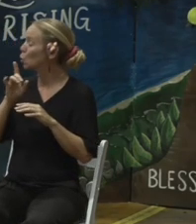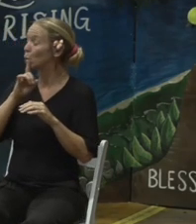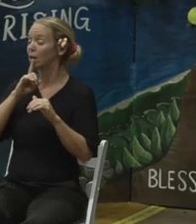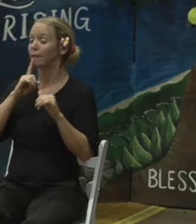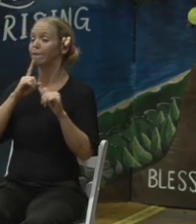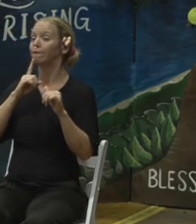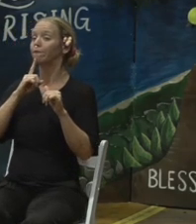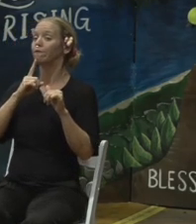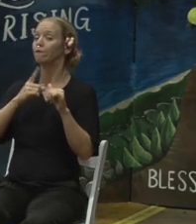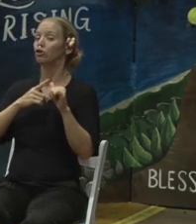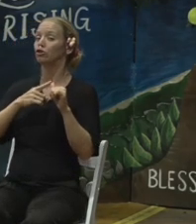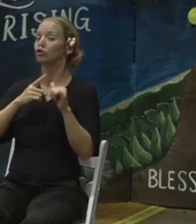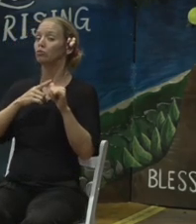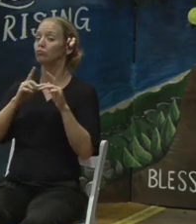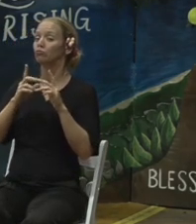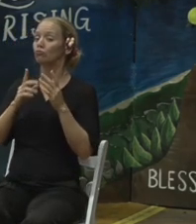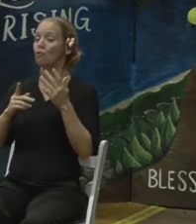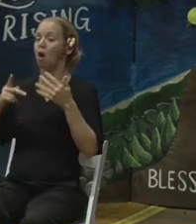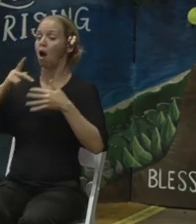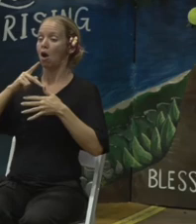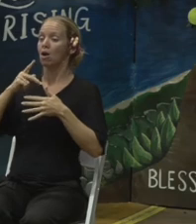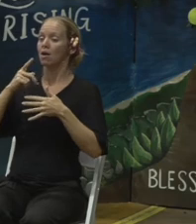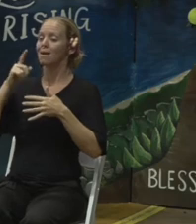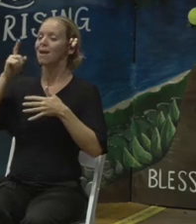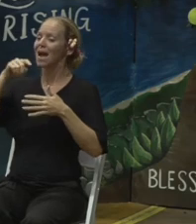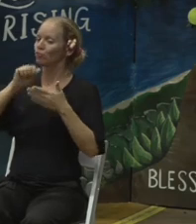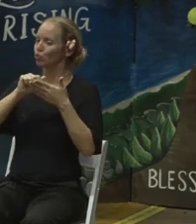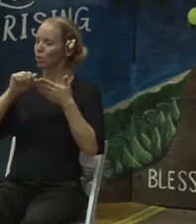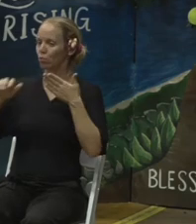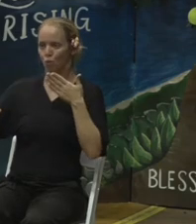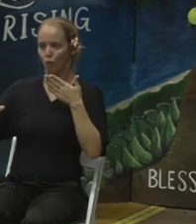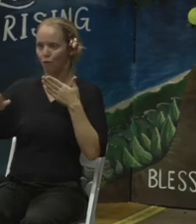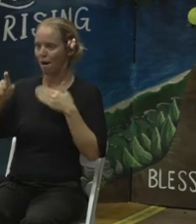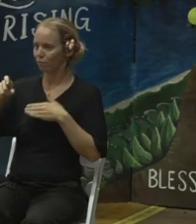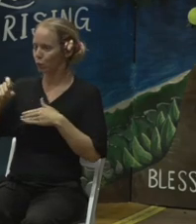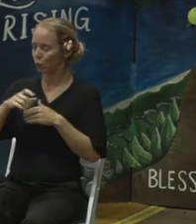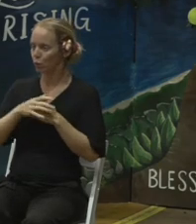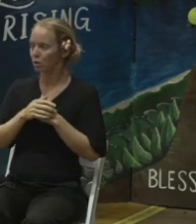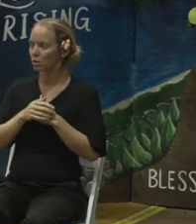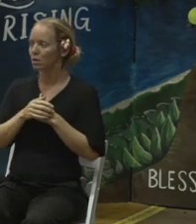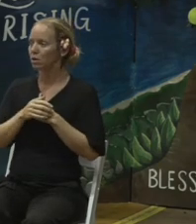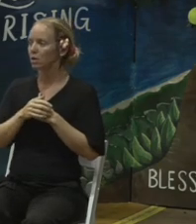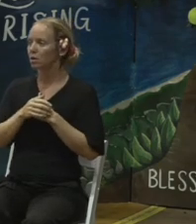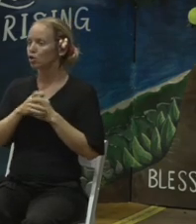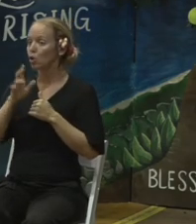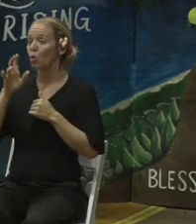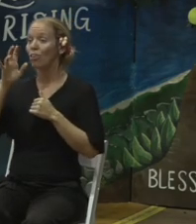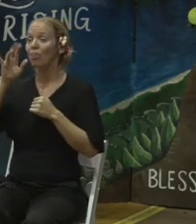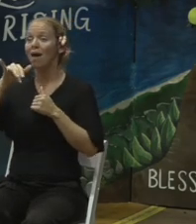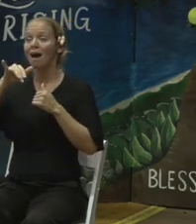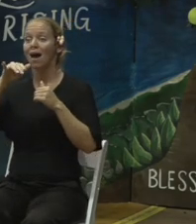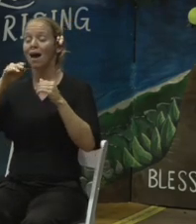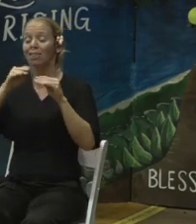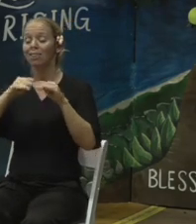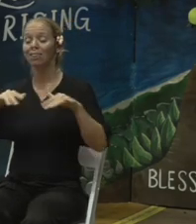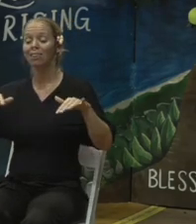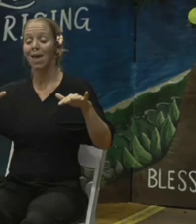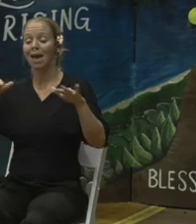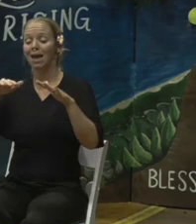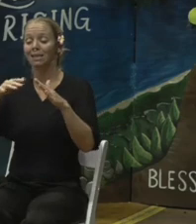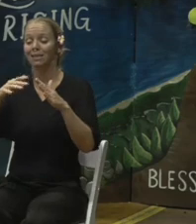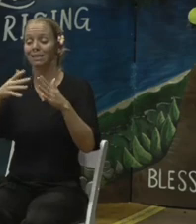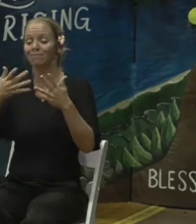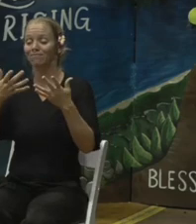forefront for us early on. So expeditious land acquisition was a high priority. The state